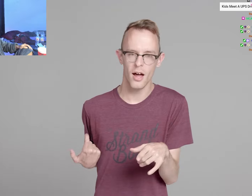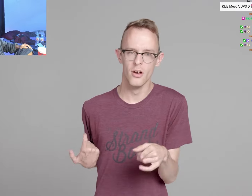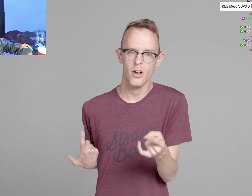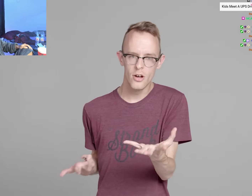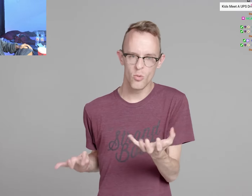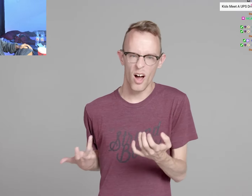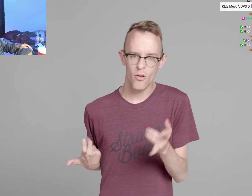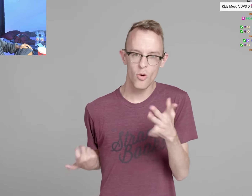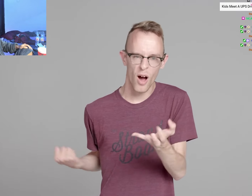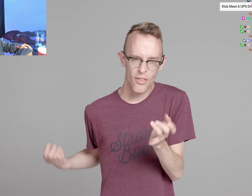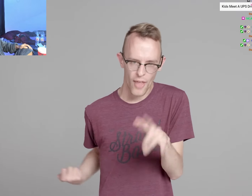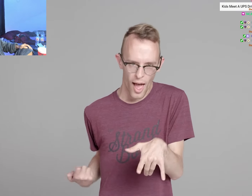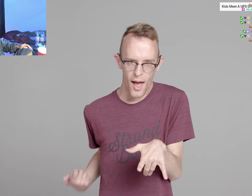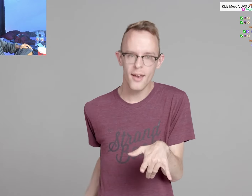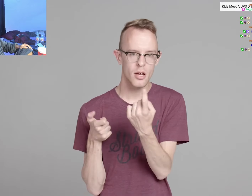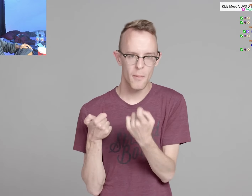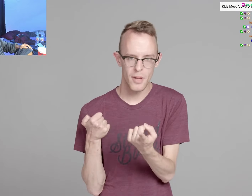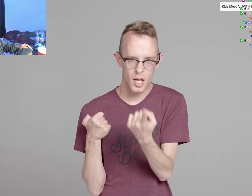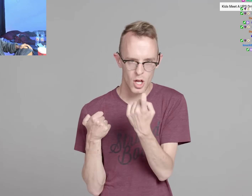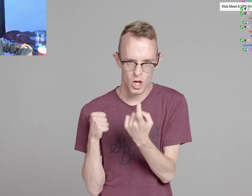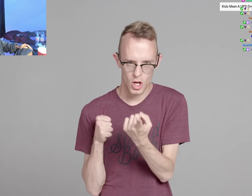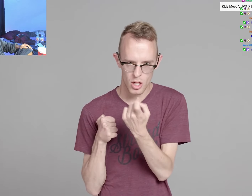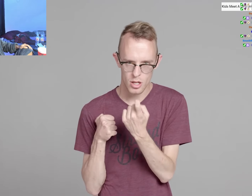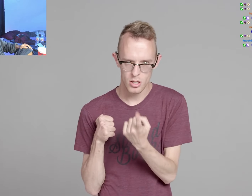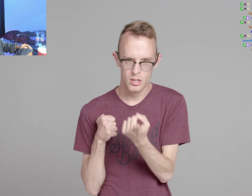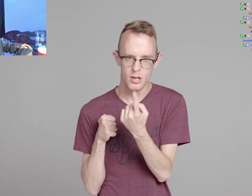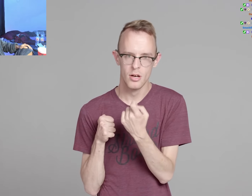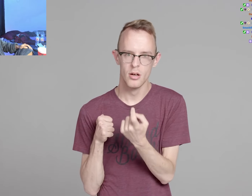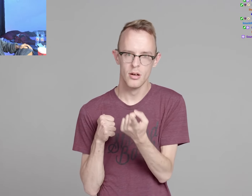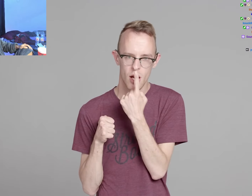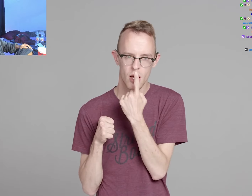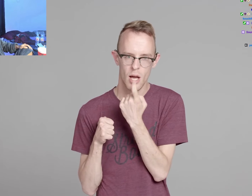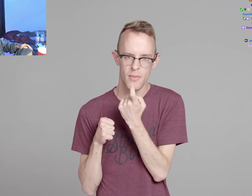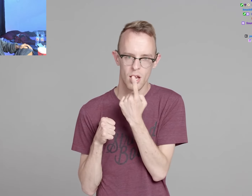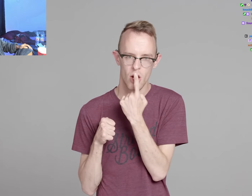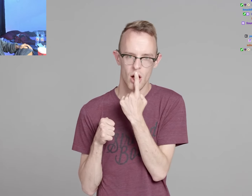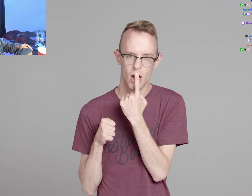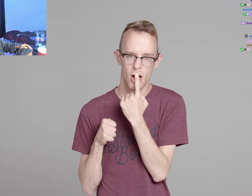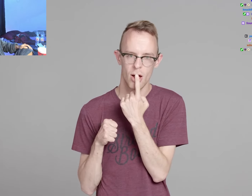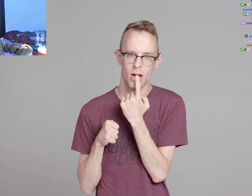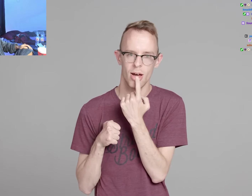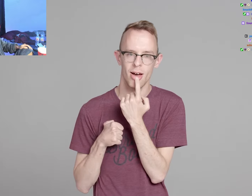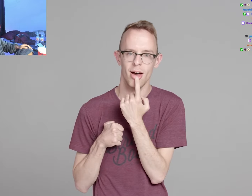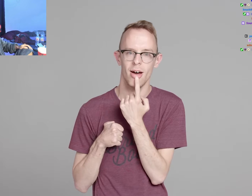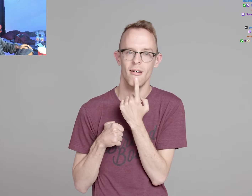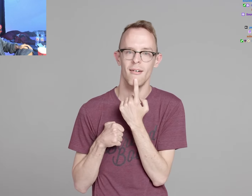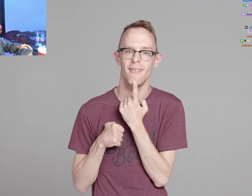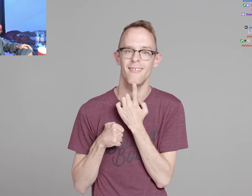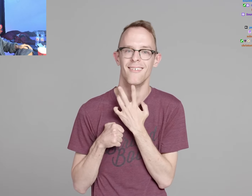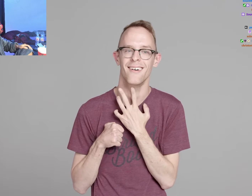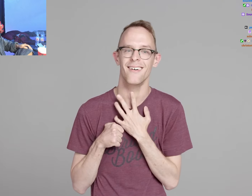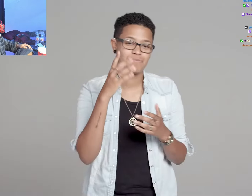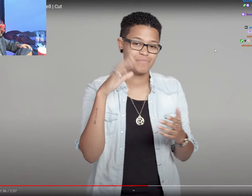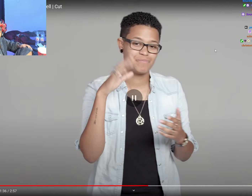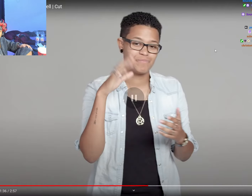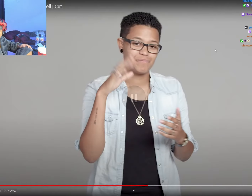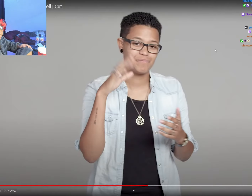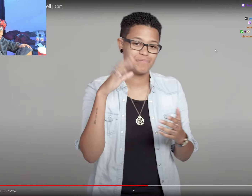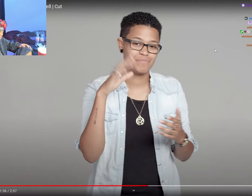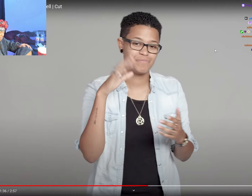Like, you want, you want that? Come here W.S.G. Taich Oh, he hard